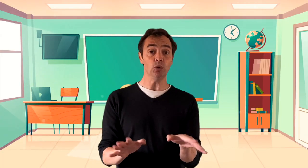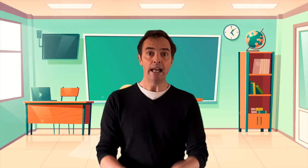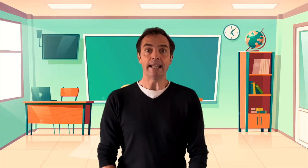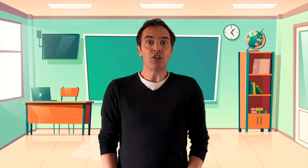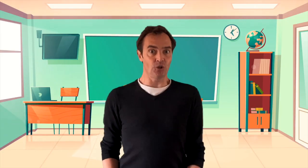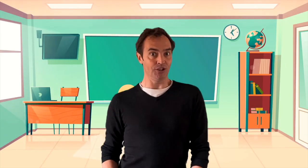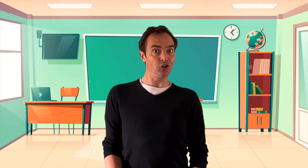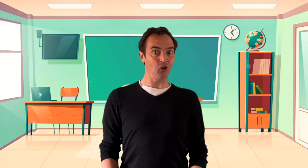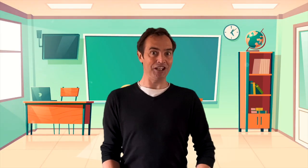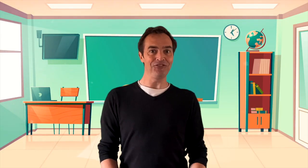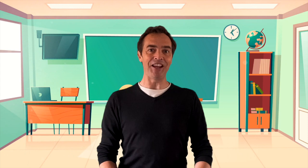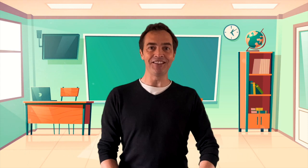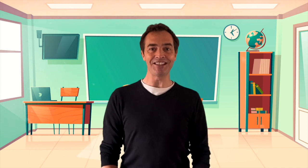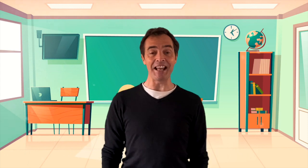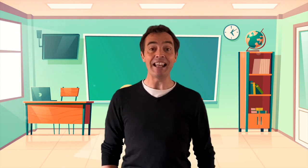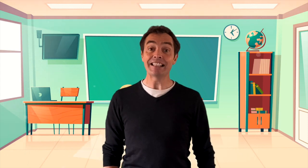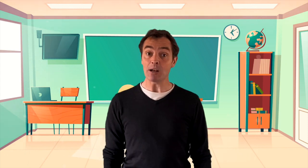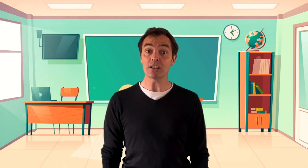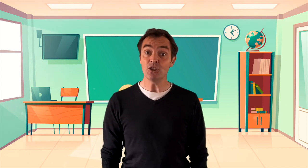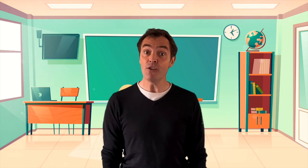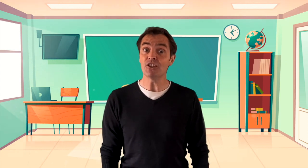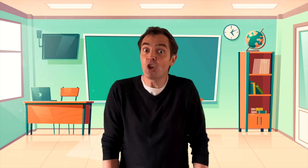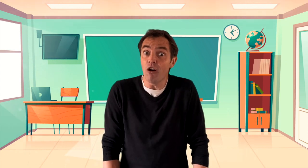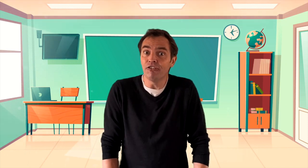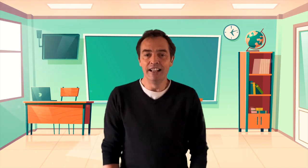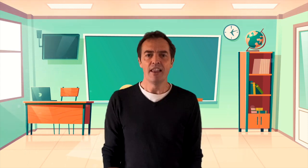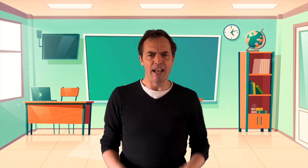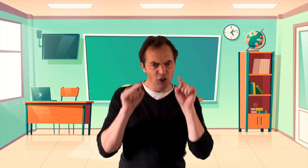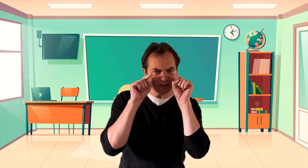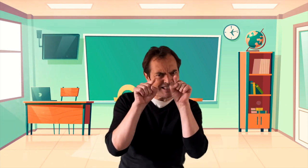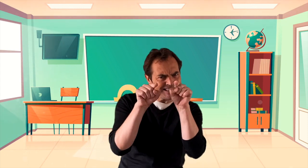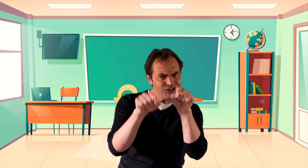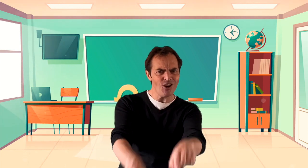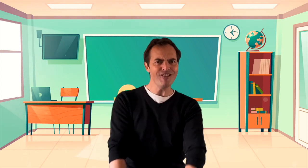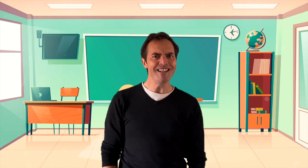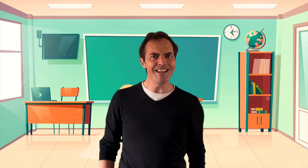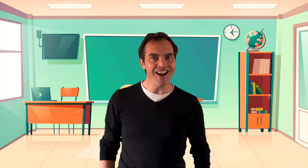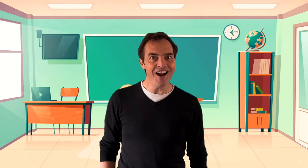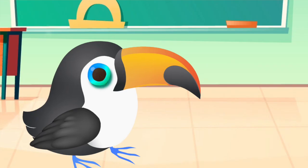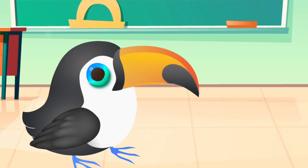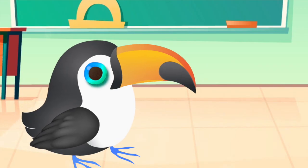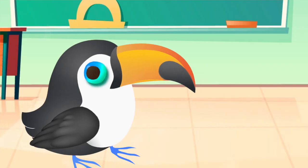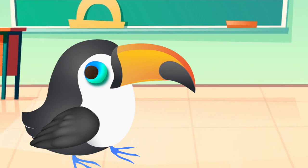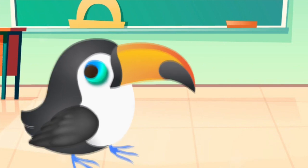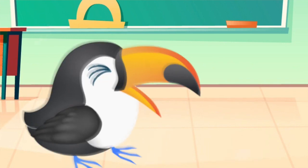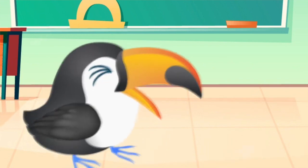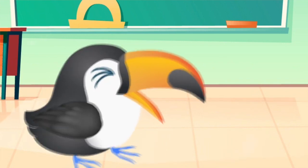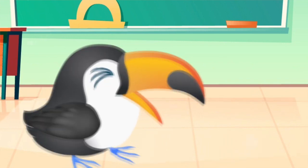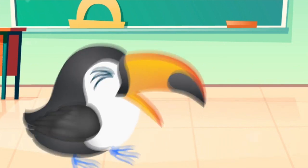He stood and shook his feathers and let out a nervous cough Then looked the teacher in the eye and told her to f*** off